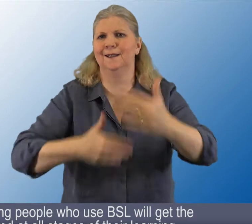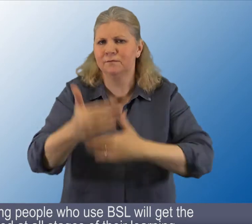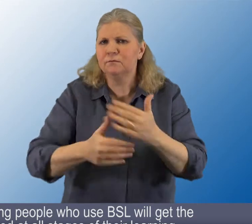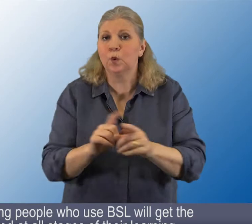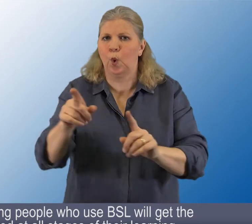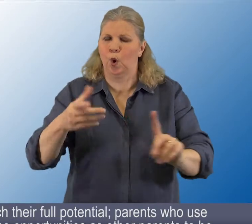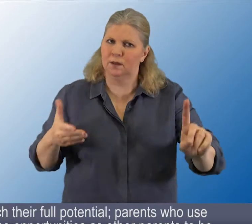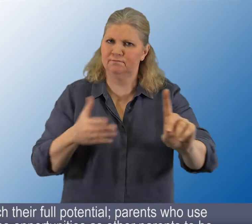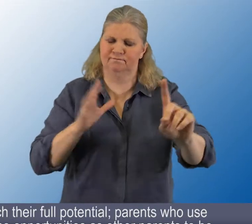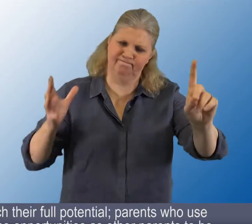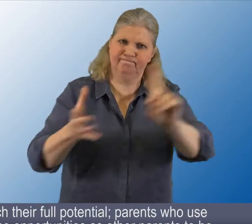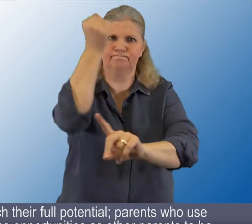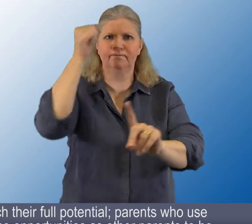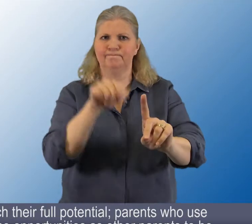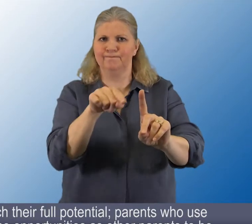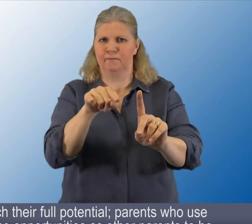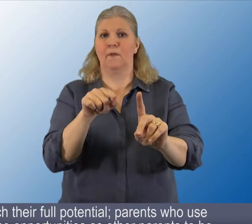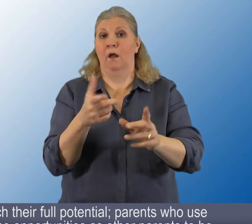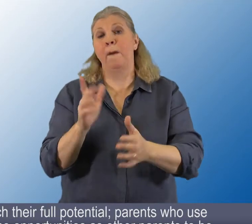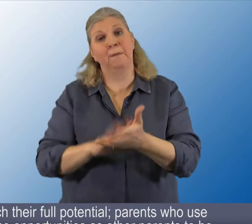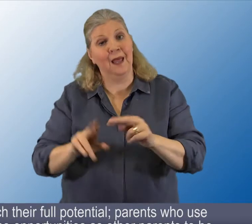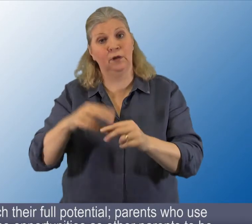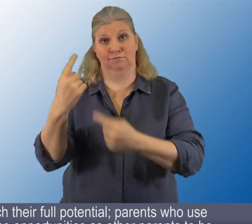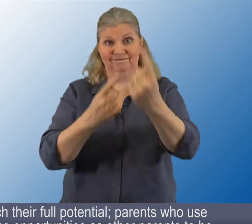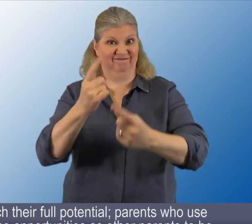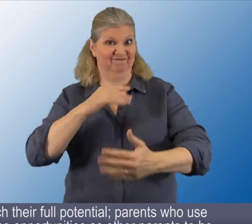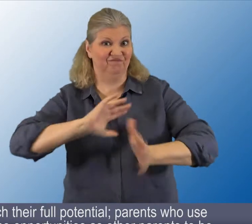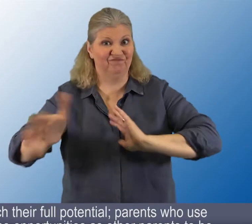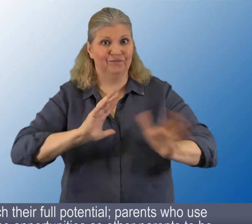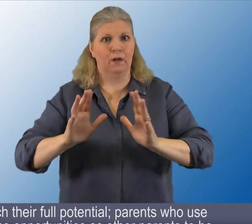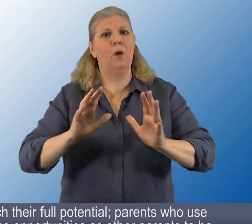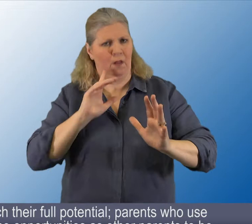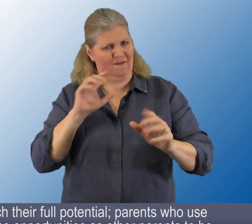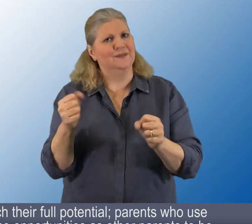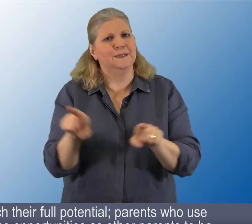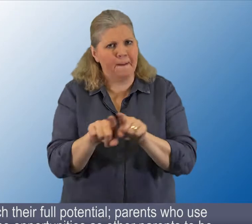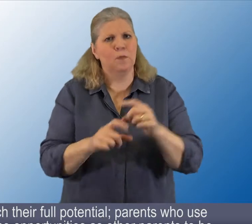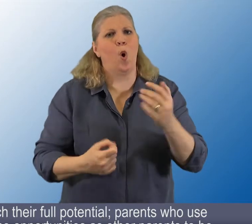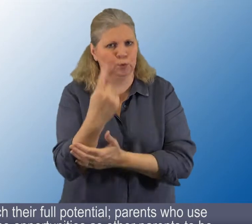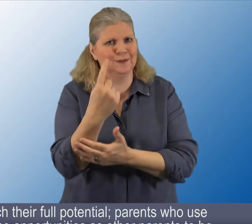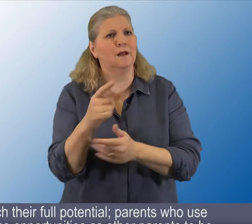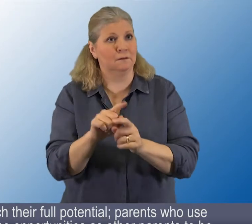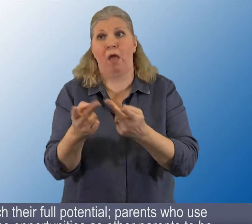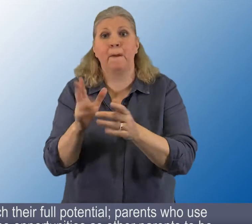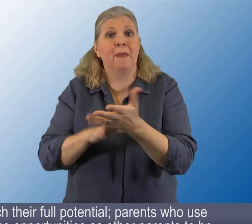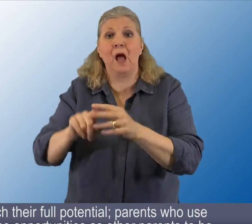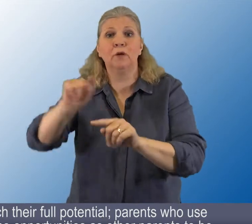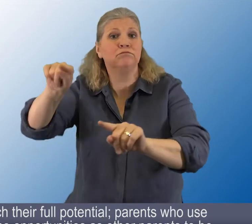Parents who use BSL will have the same opportunities as other parents to be fully involved in their child's education, and more